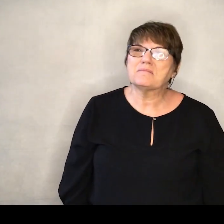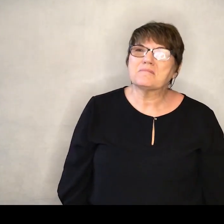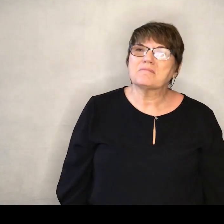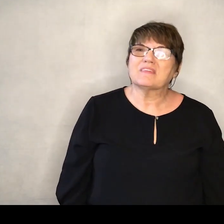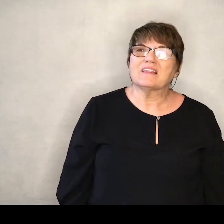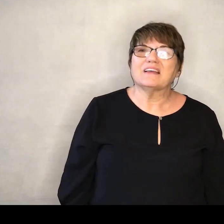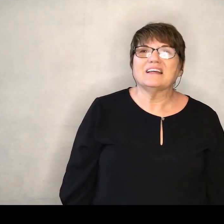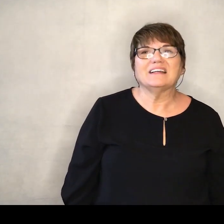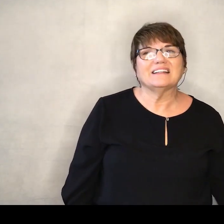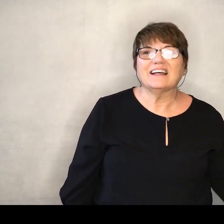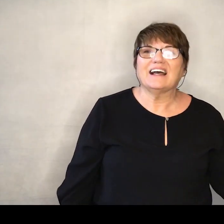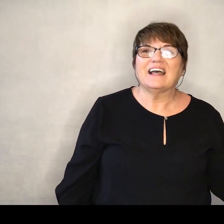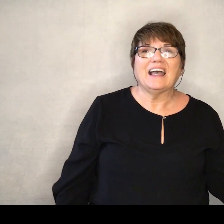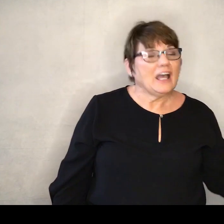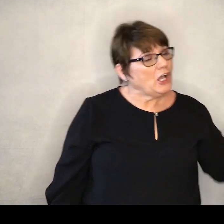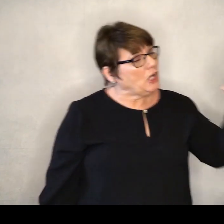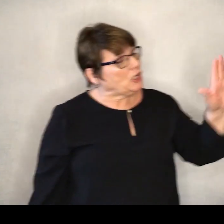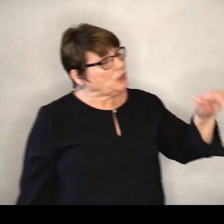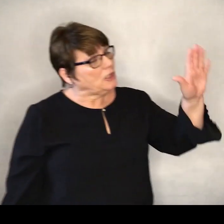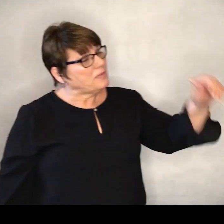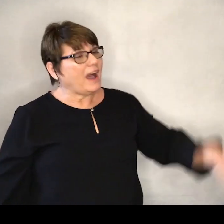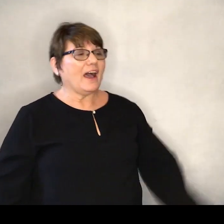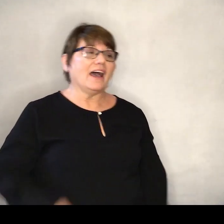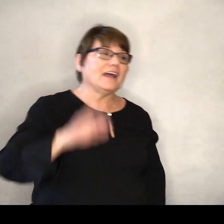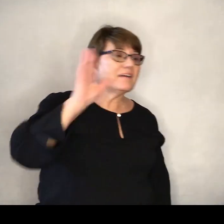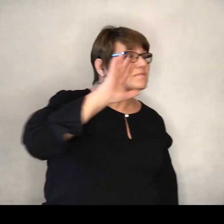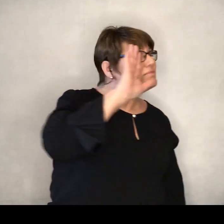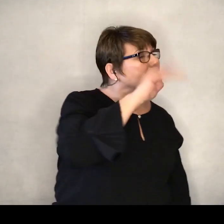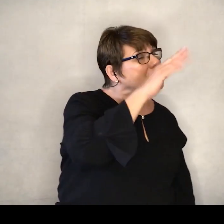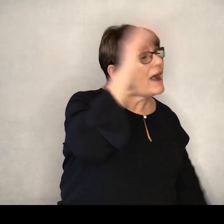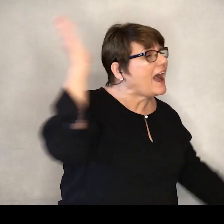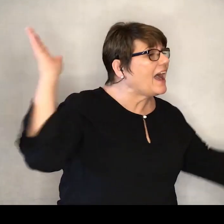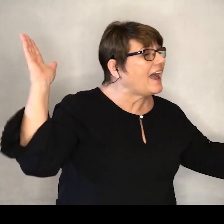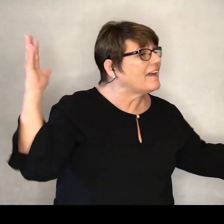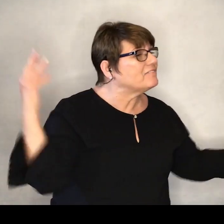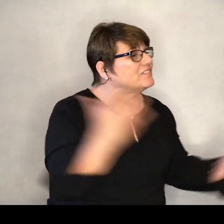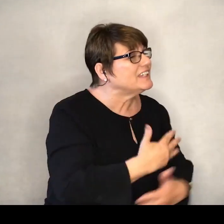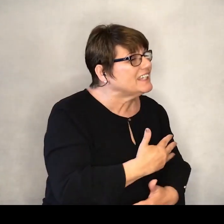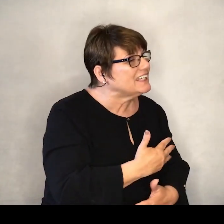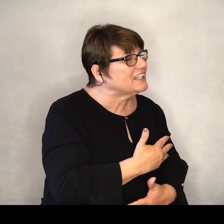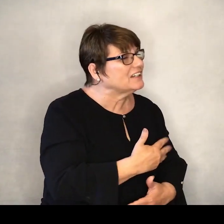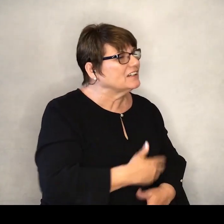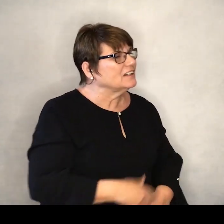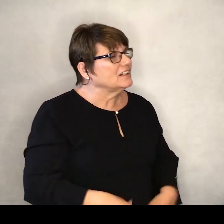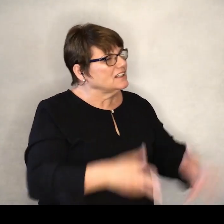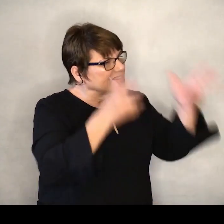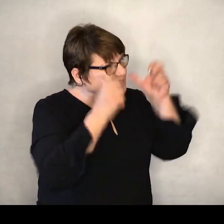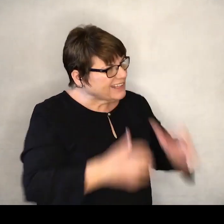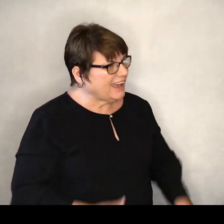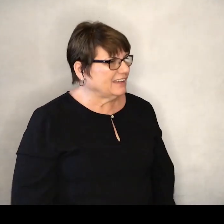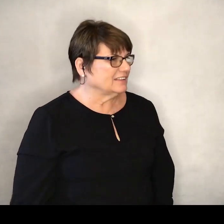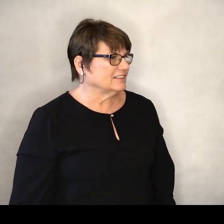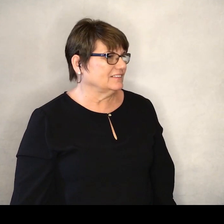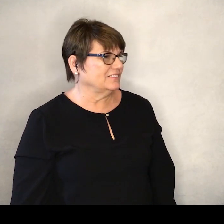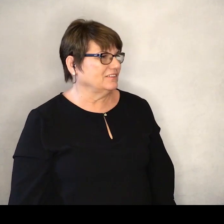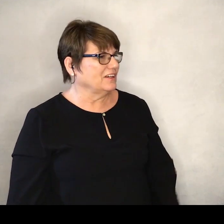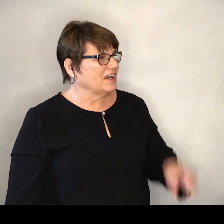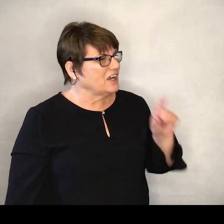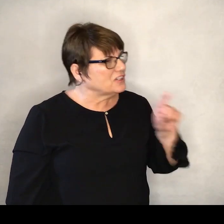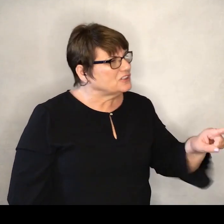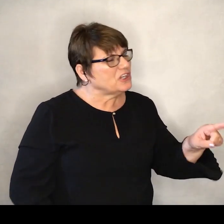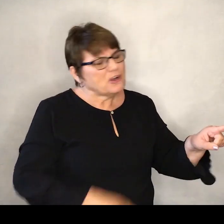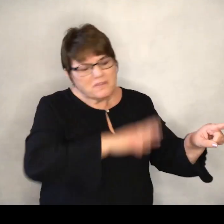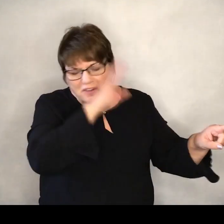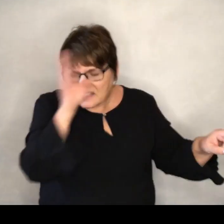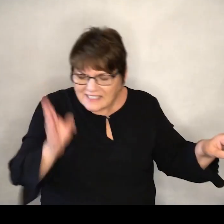Goodbye, goodbye, goodbye fear, there's no fear, you will